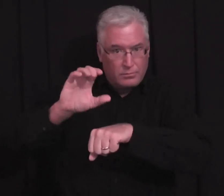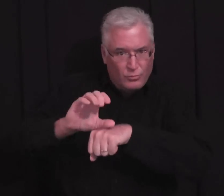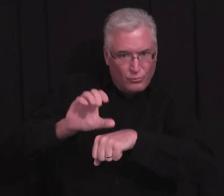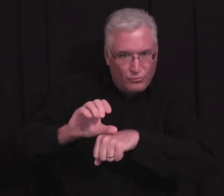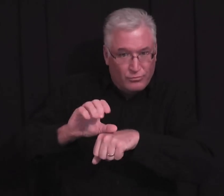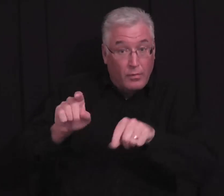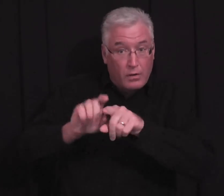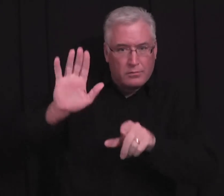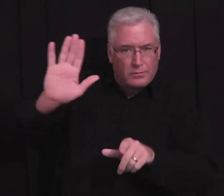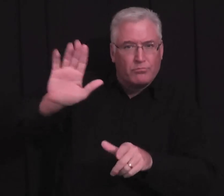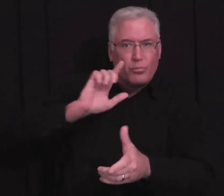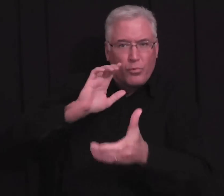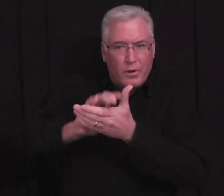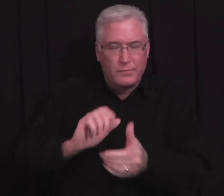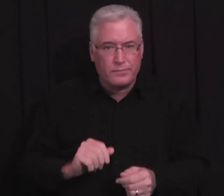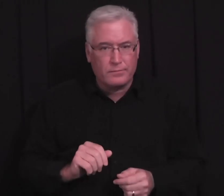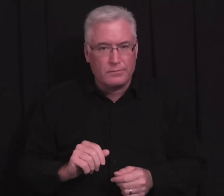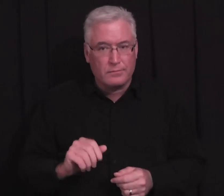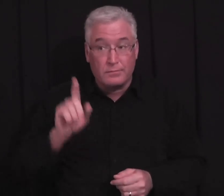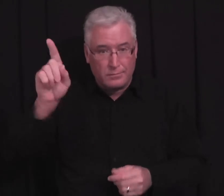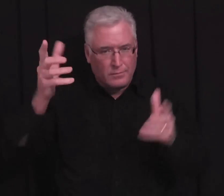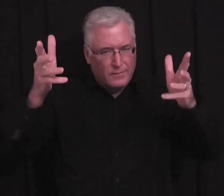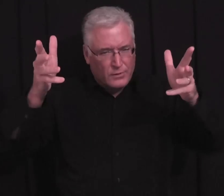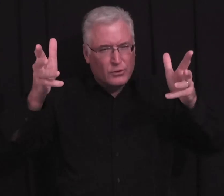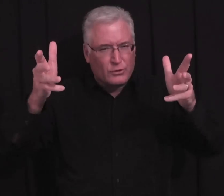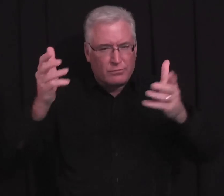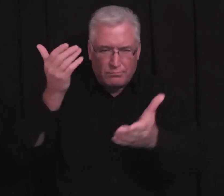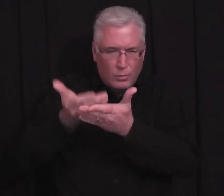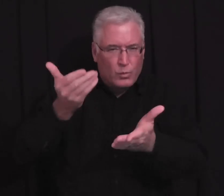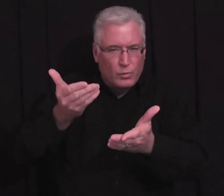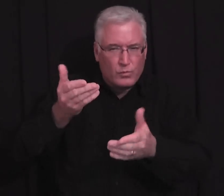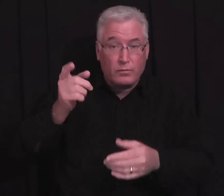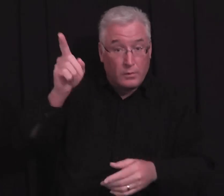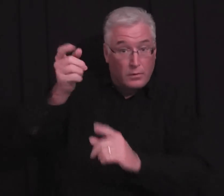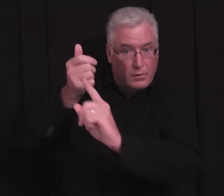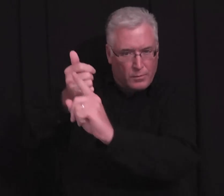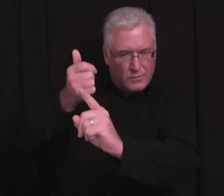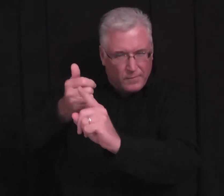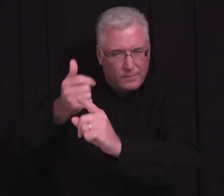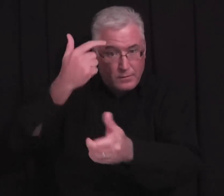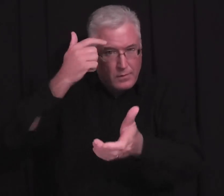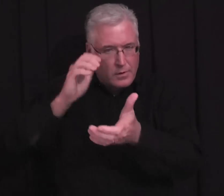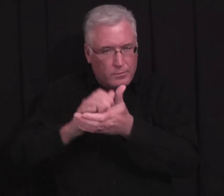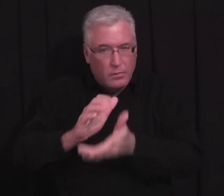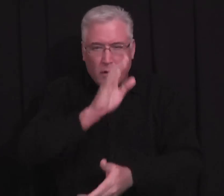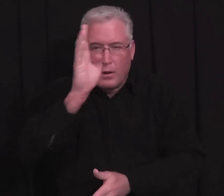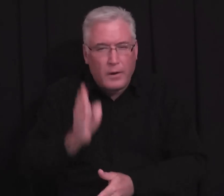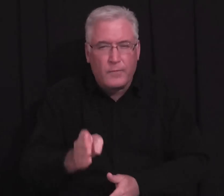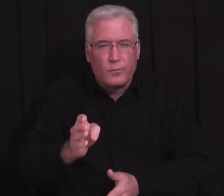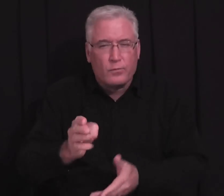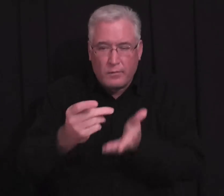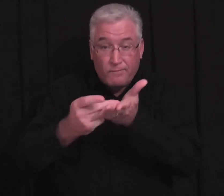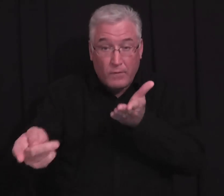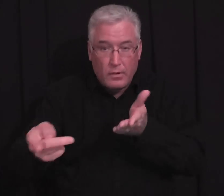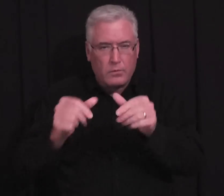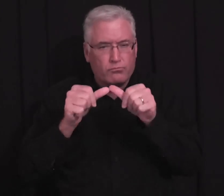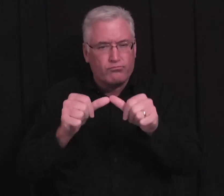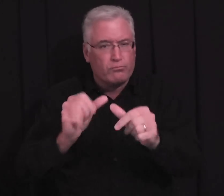You know, Christ has accepted the church as His bride. And He has proven that as a bridegroom, He would